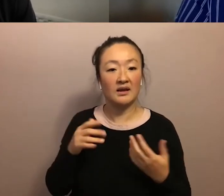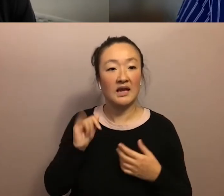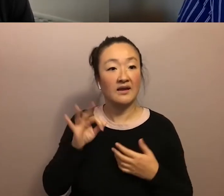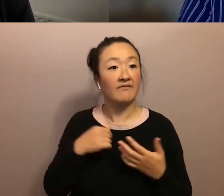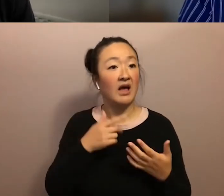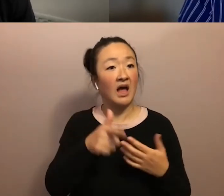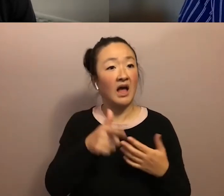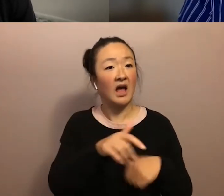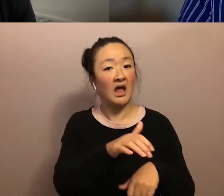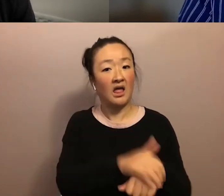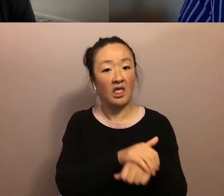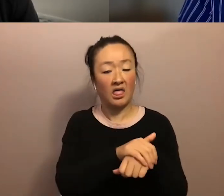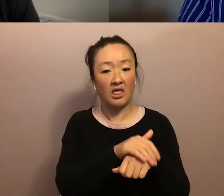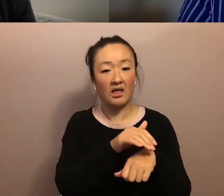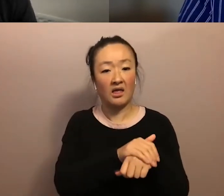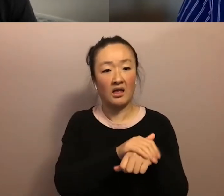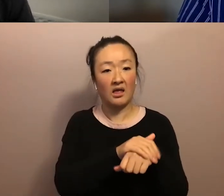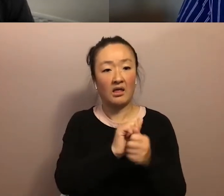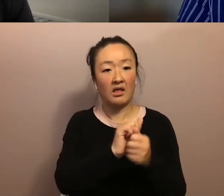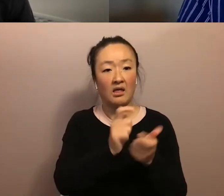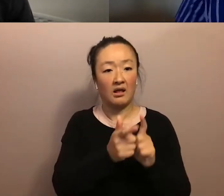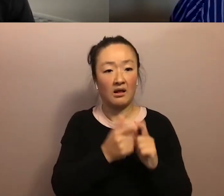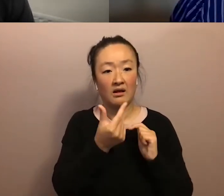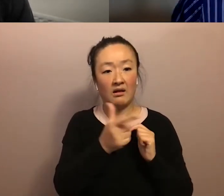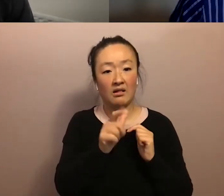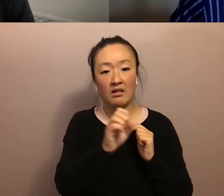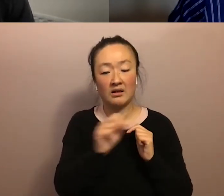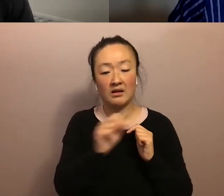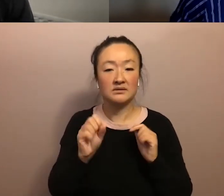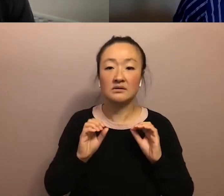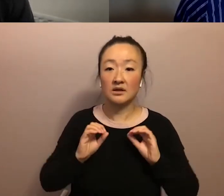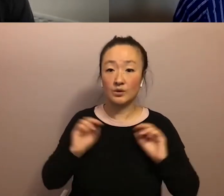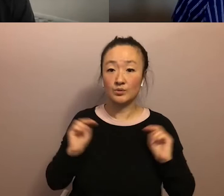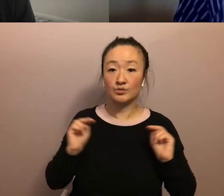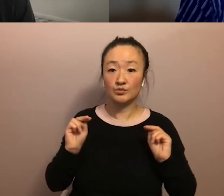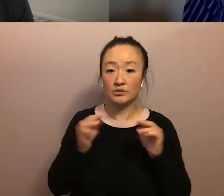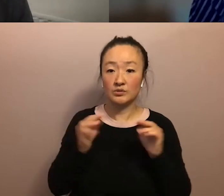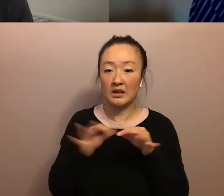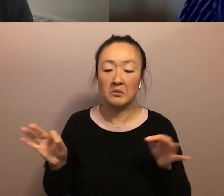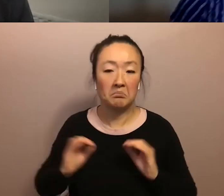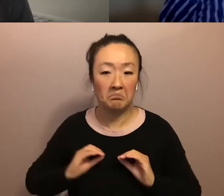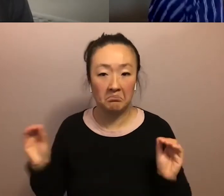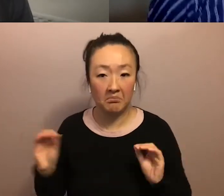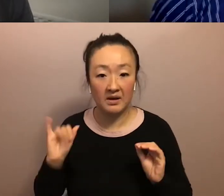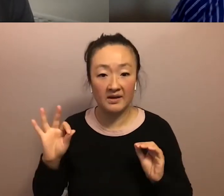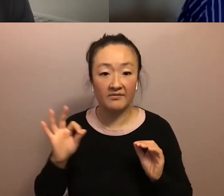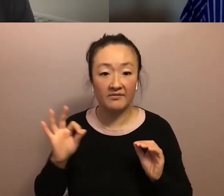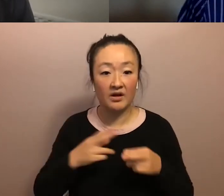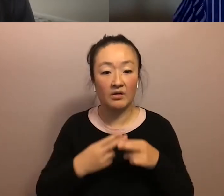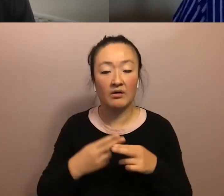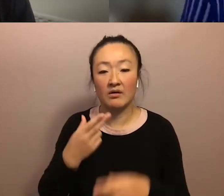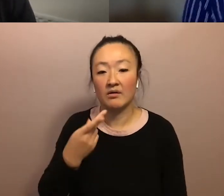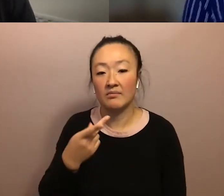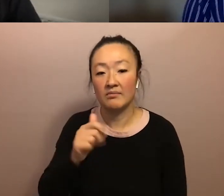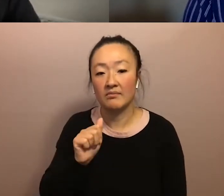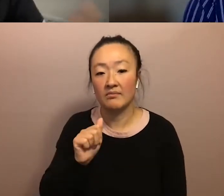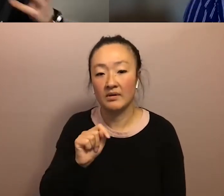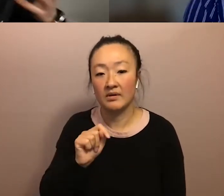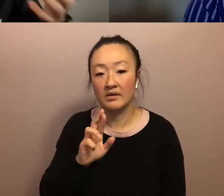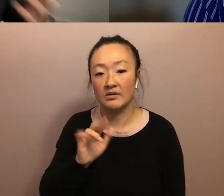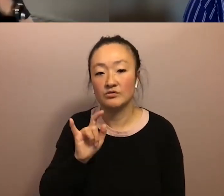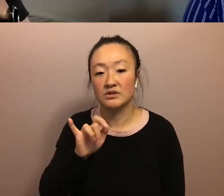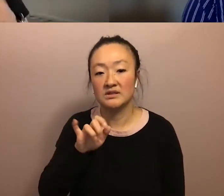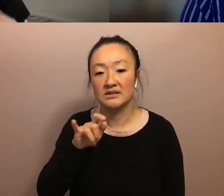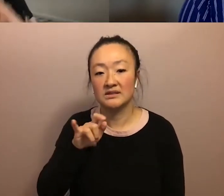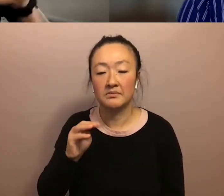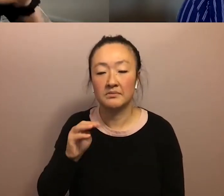an English gloss. Um, because there is no neutral language. Right. If I, if I call it patriotism. Like that may